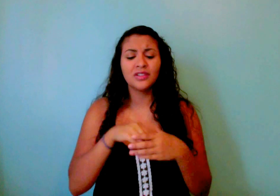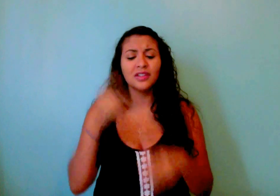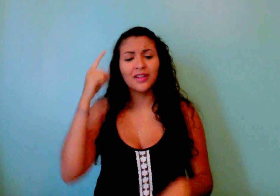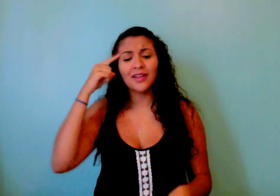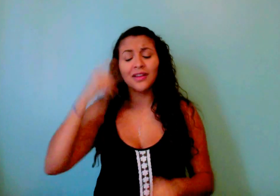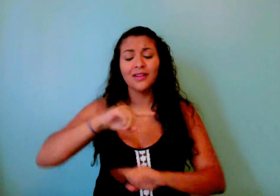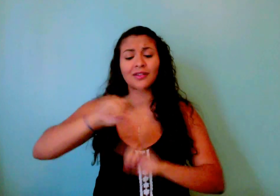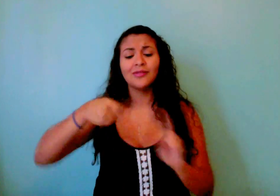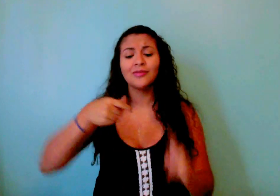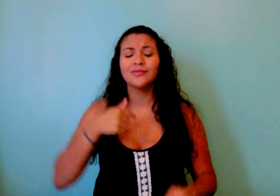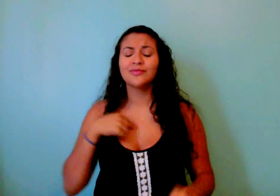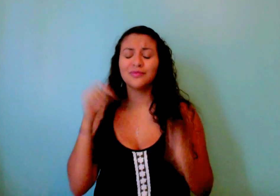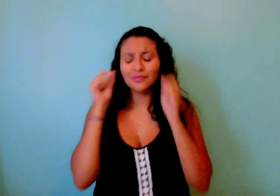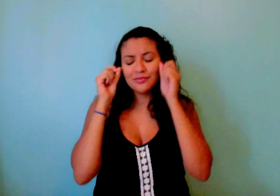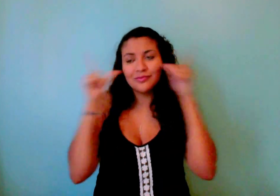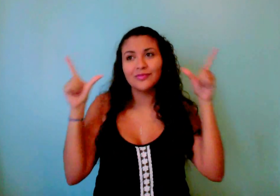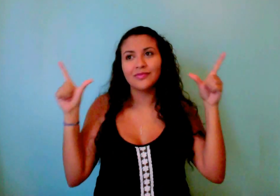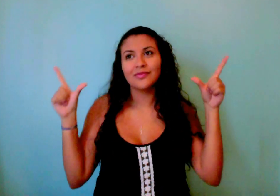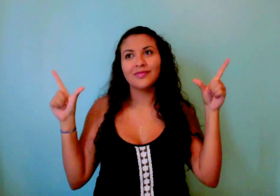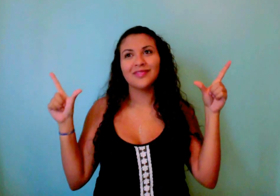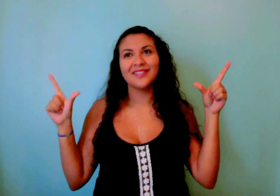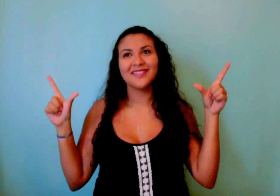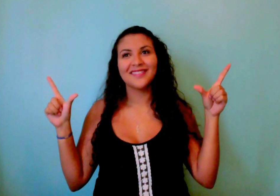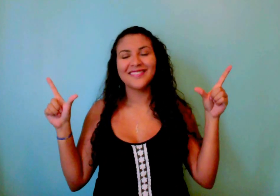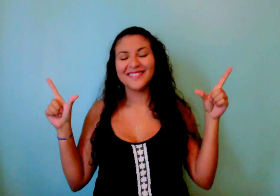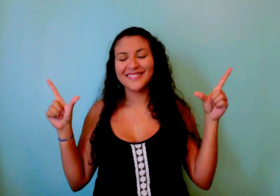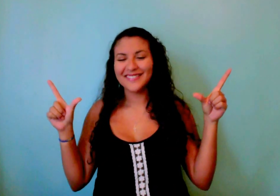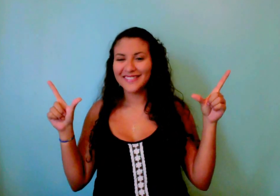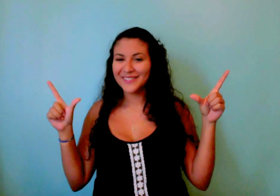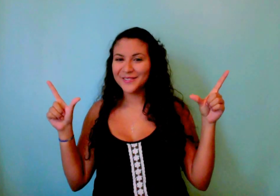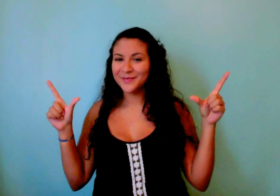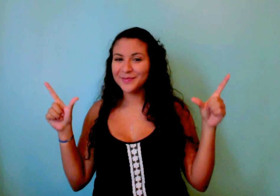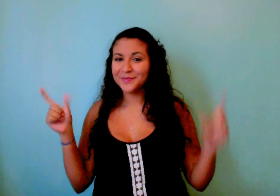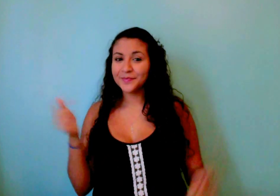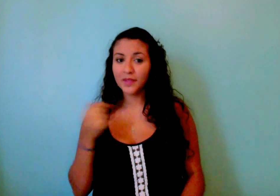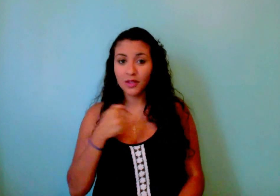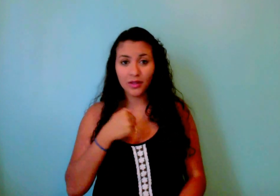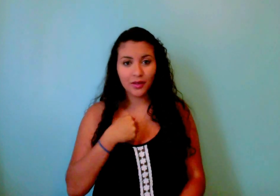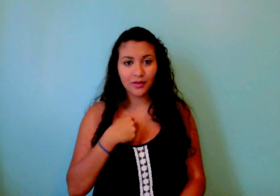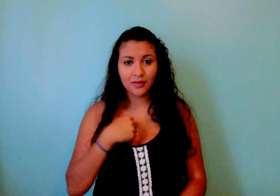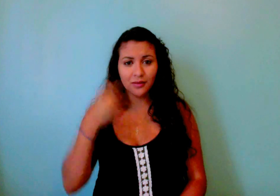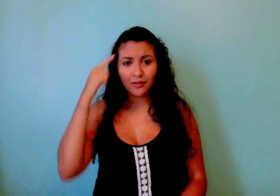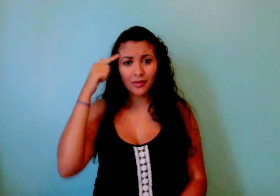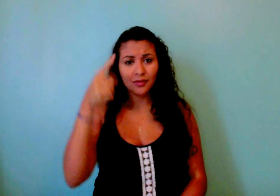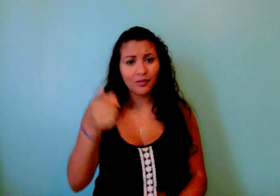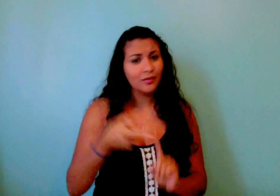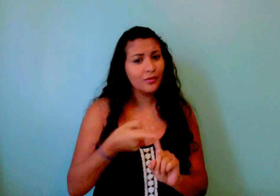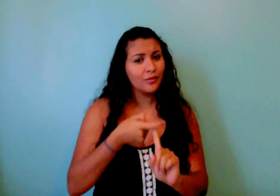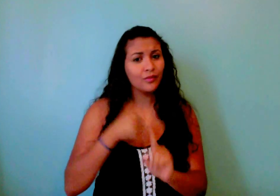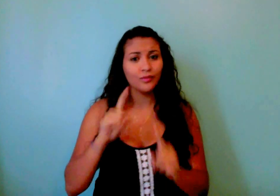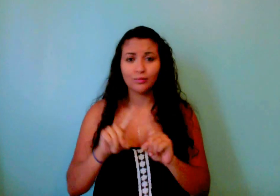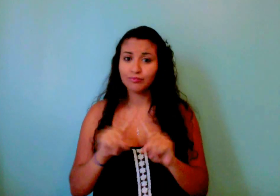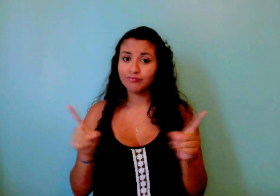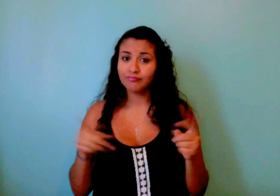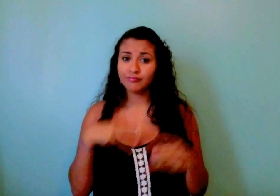wake up When I wake up And I, I think you're from another